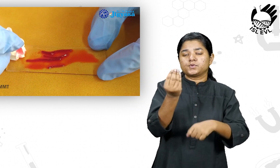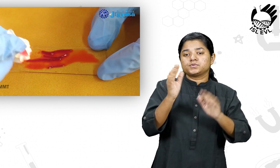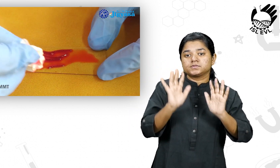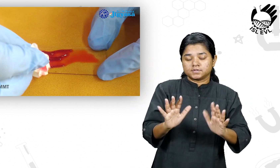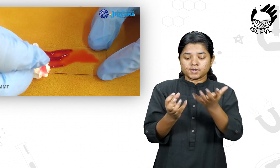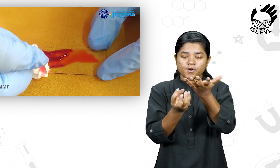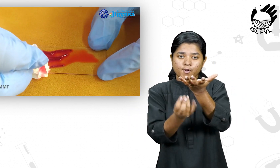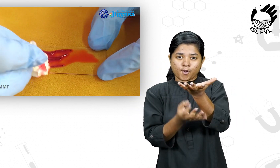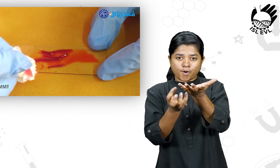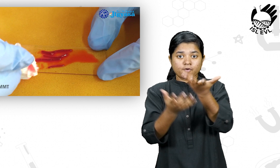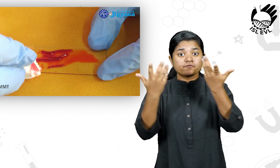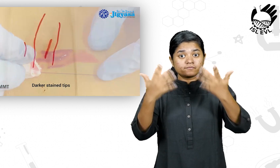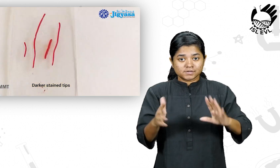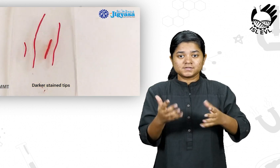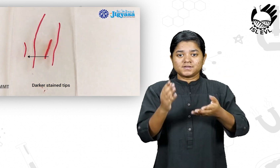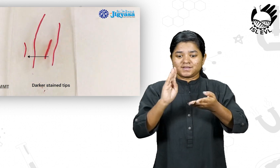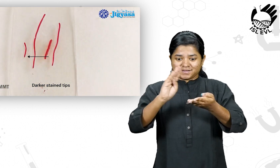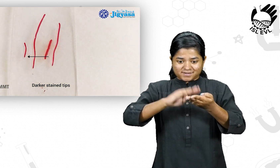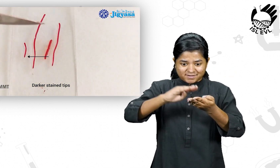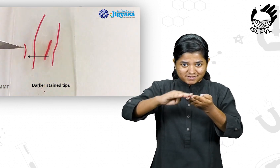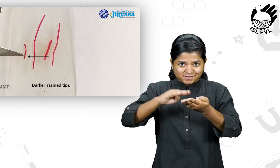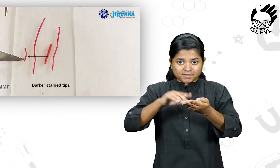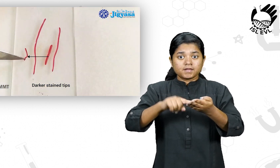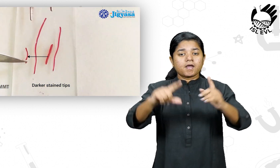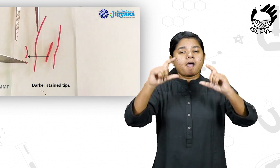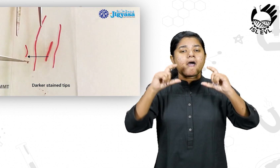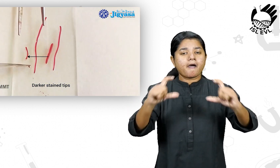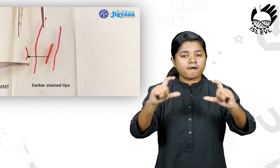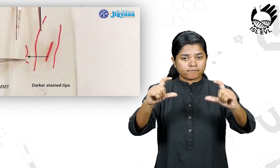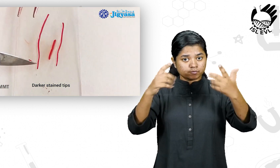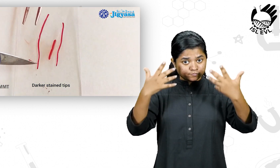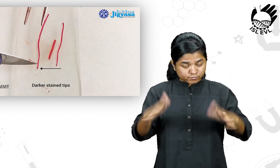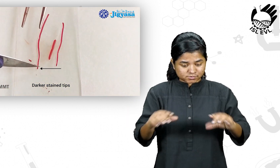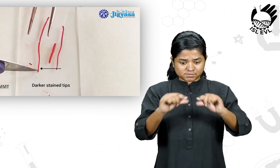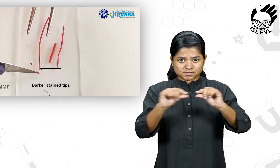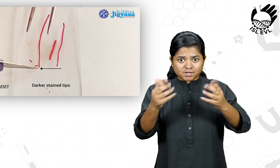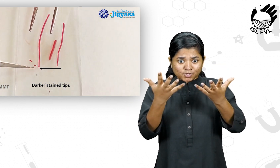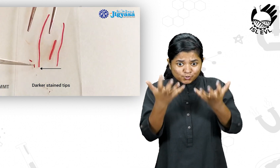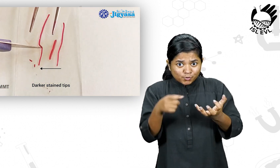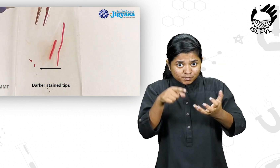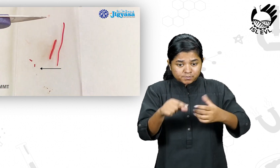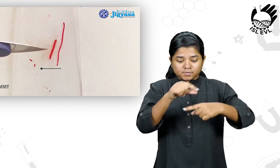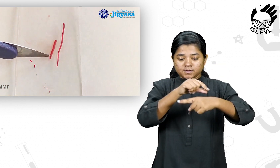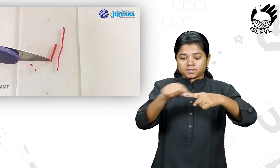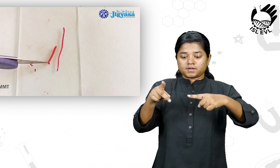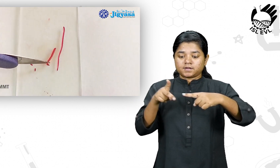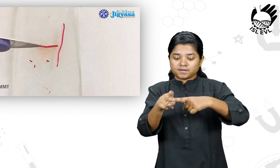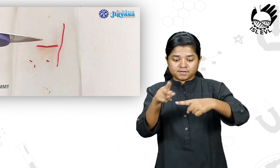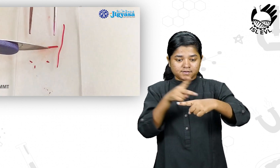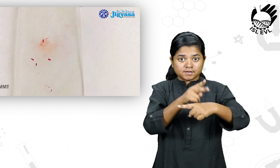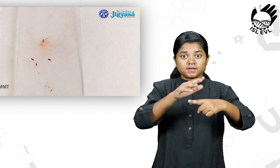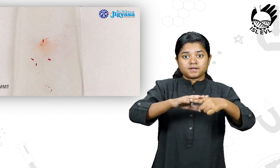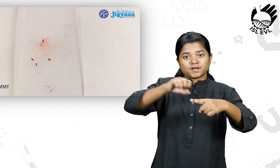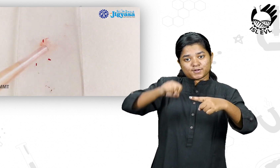Excess stain is blotted carefully. Excess darkly stained tips are cut and the remaining portion discarded.